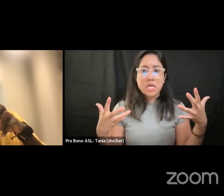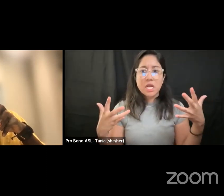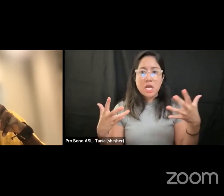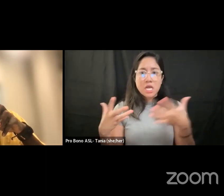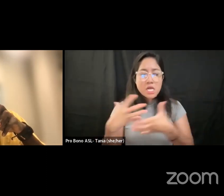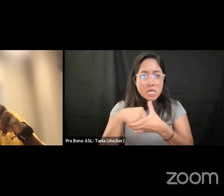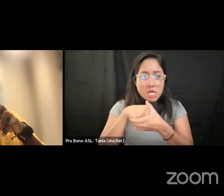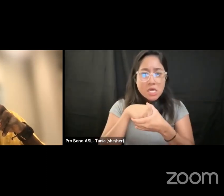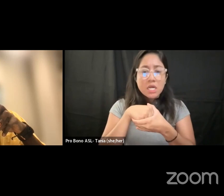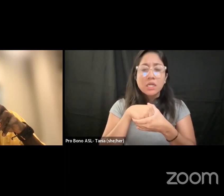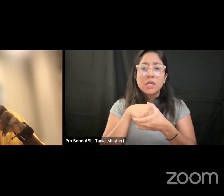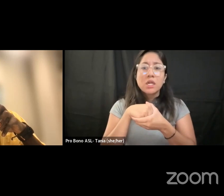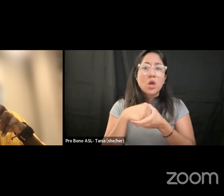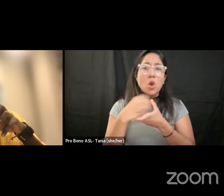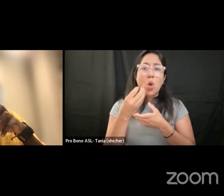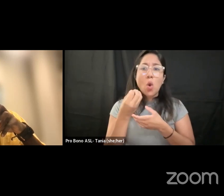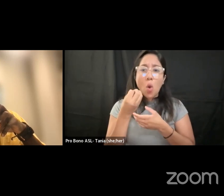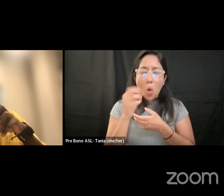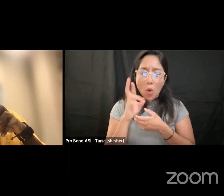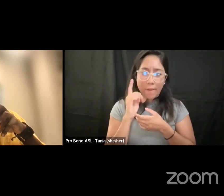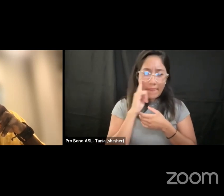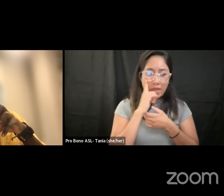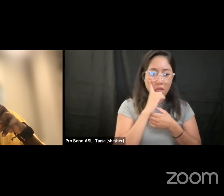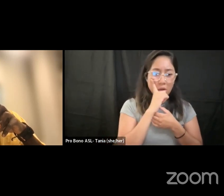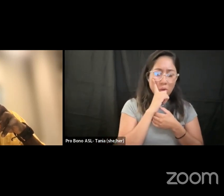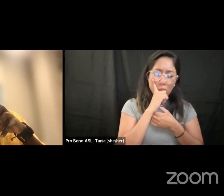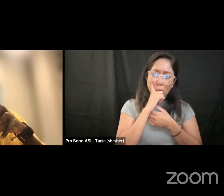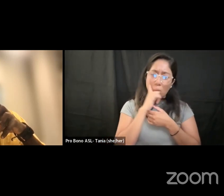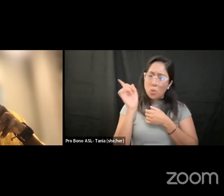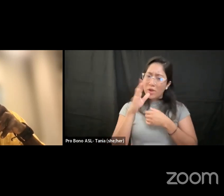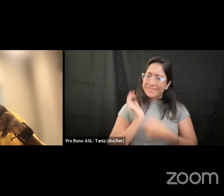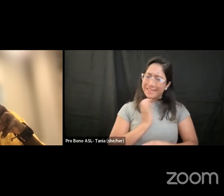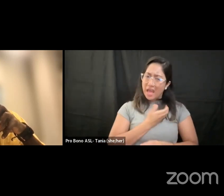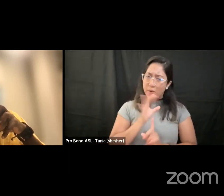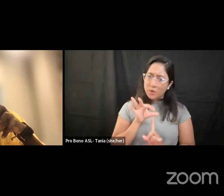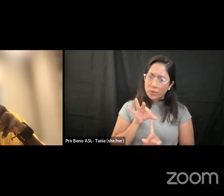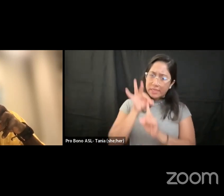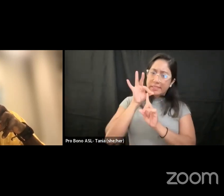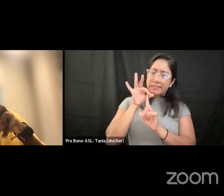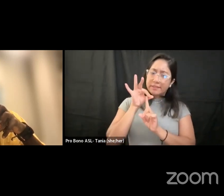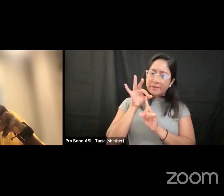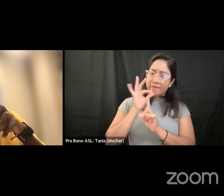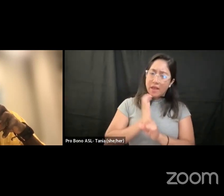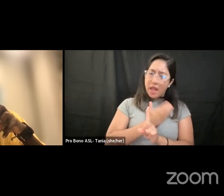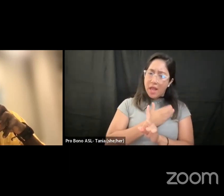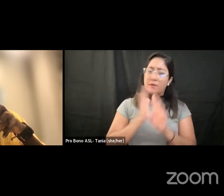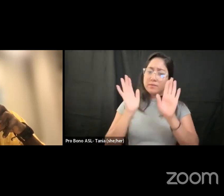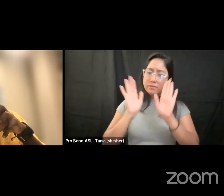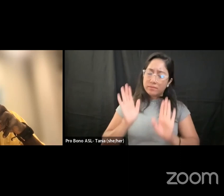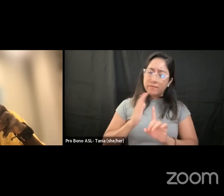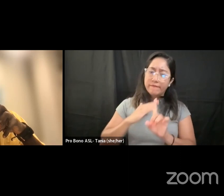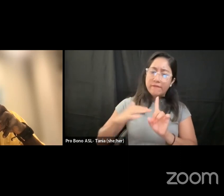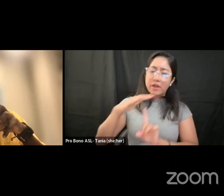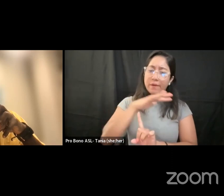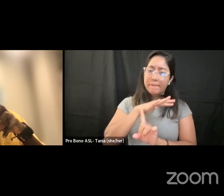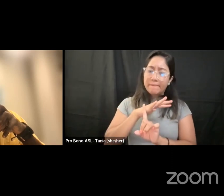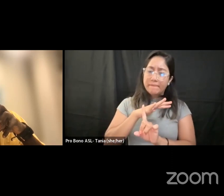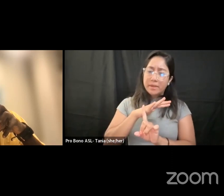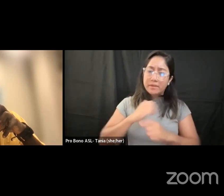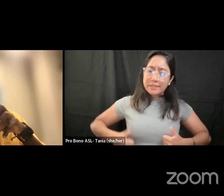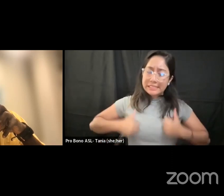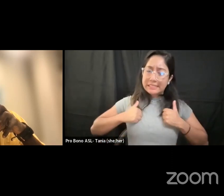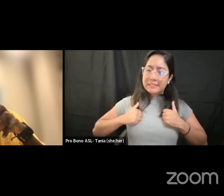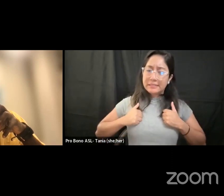supposed to think about where the uniqueness of our own environment and what exists within our space you know